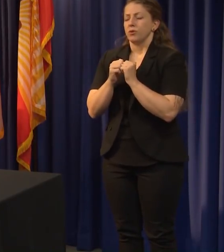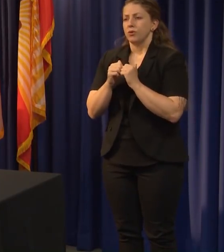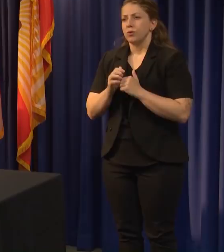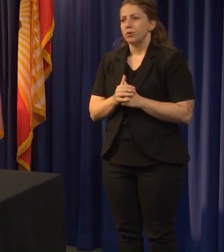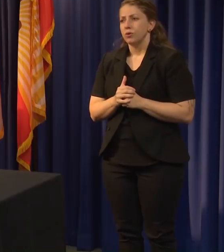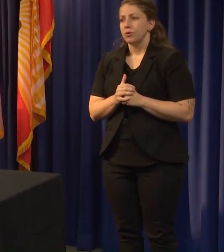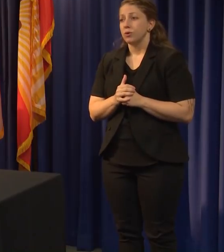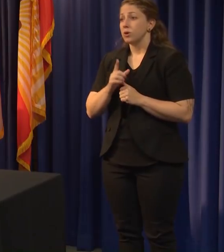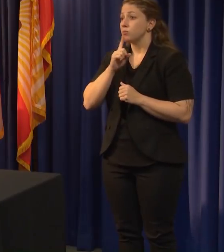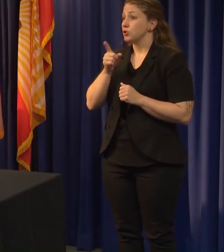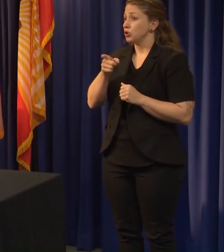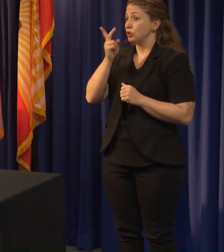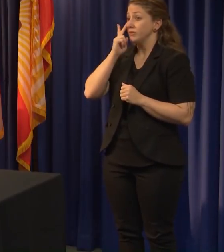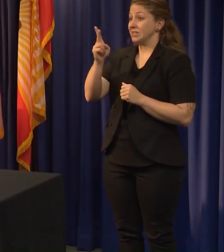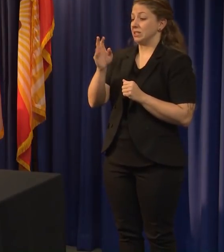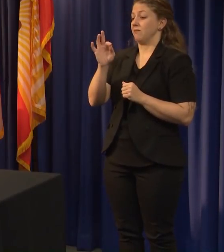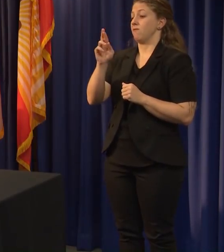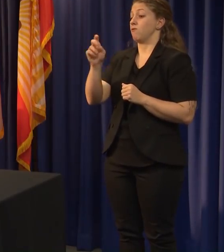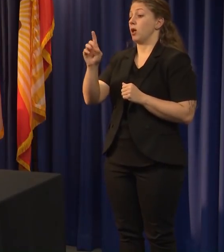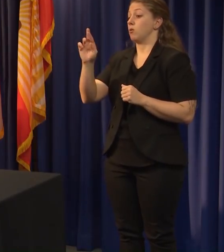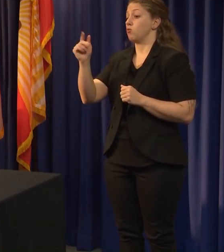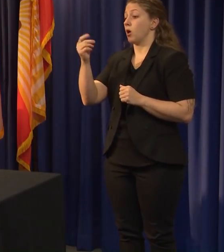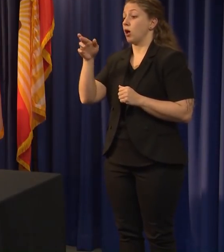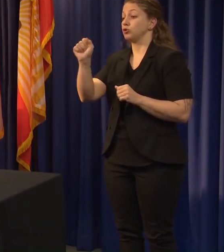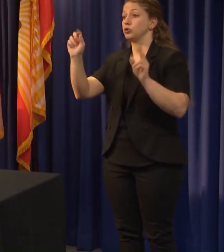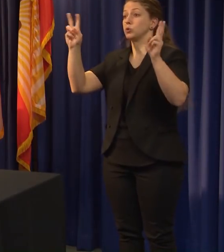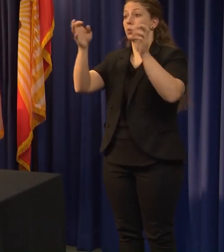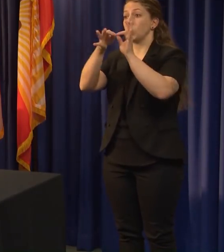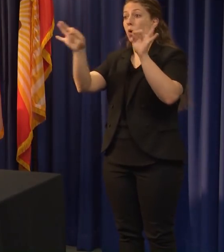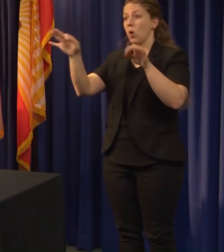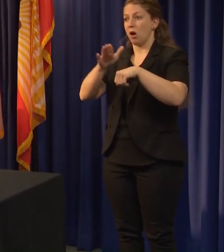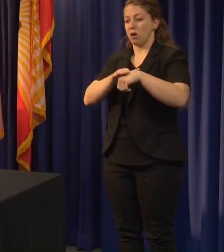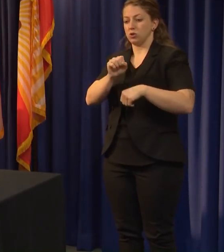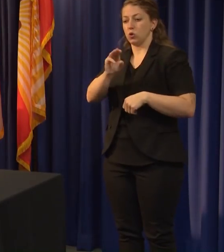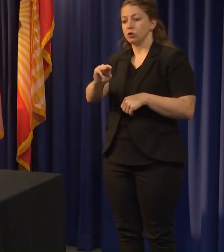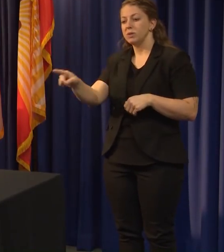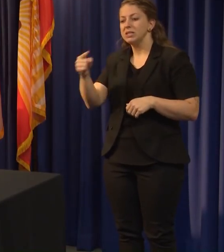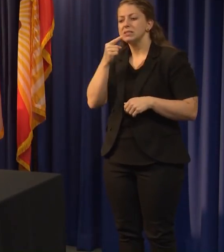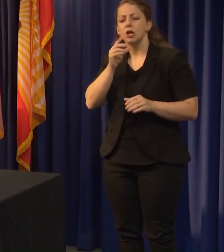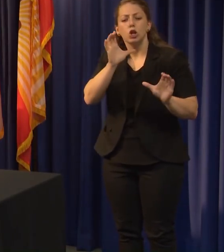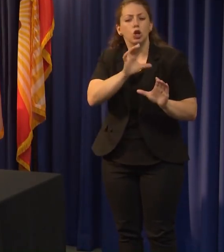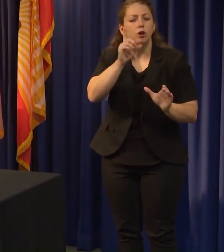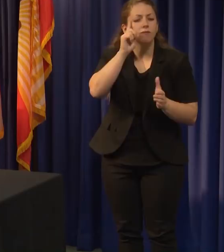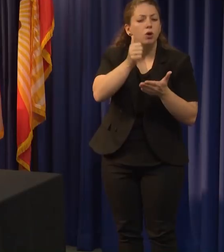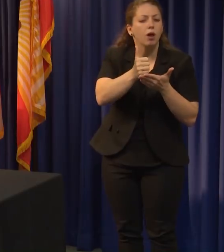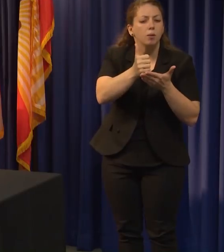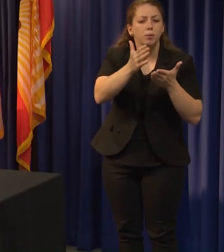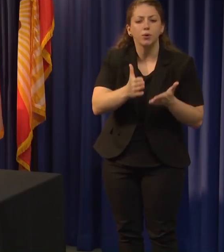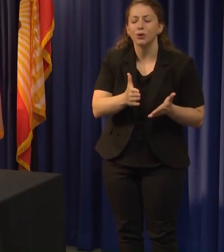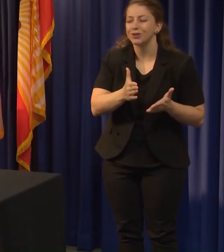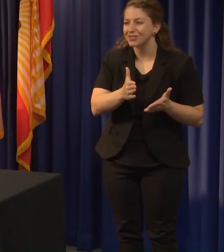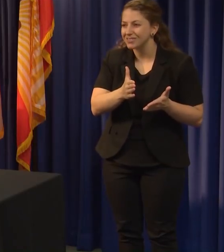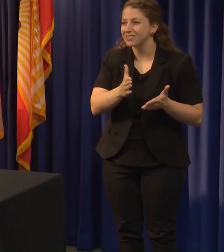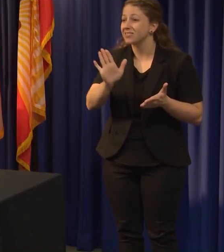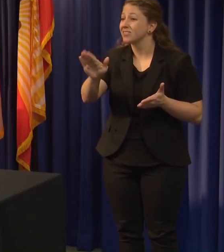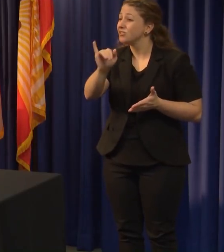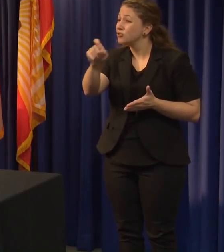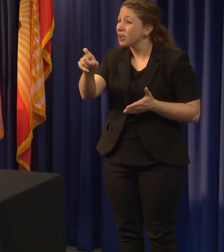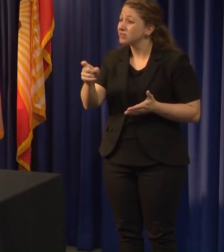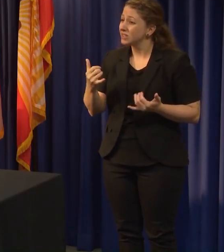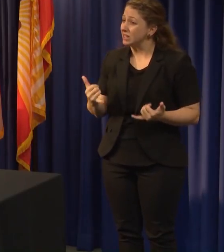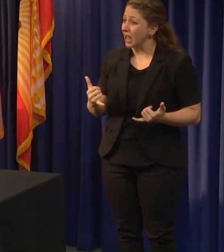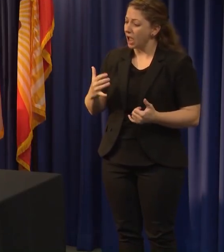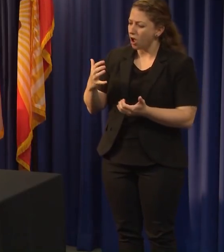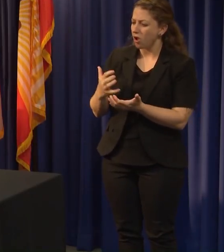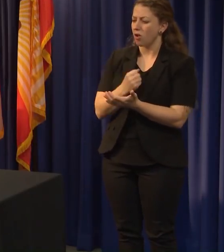seen there's a Fred Rogers quote circulating on social media lately saying, look for the helpers. Jacksonville, it's time for us to be